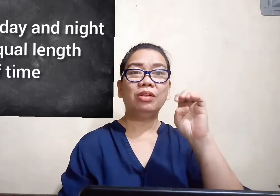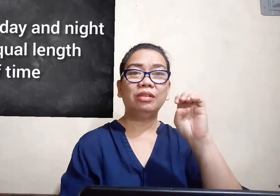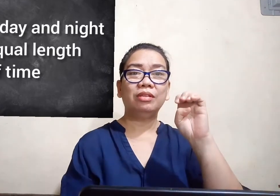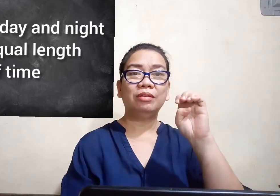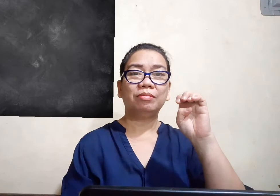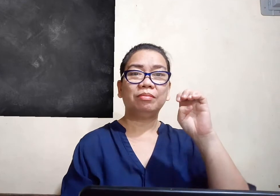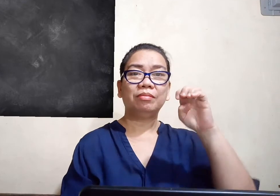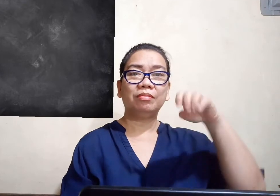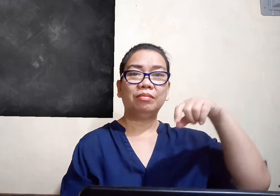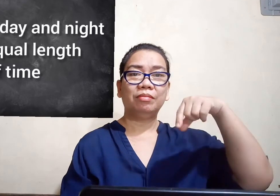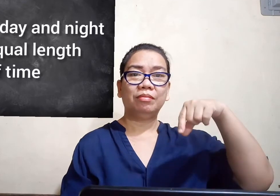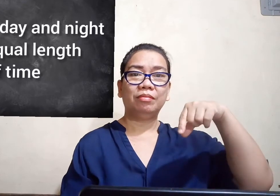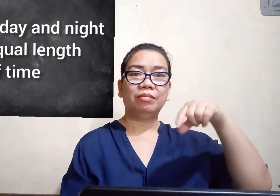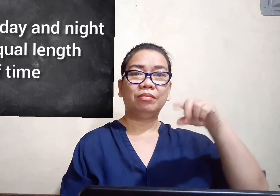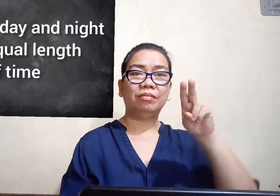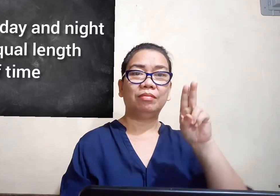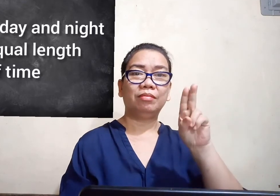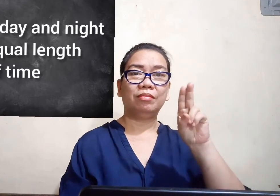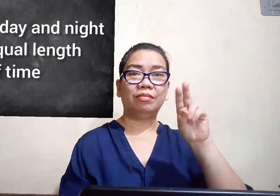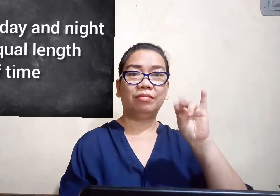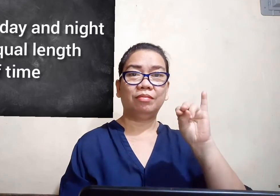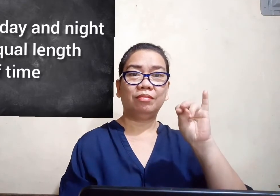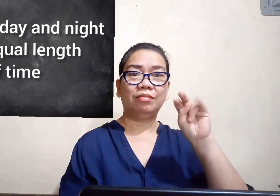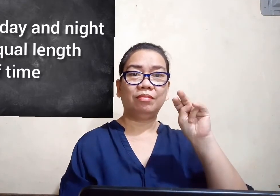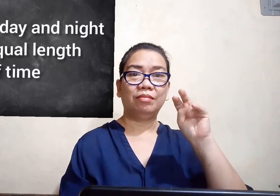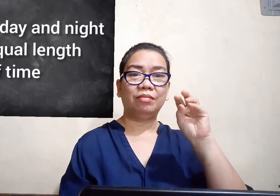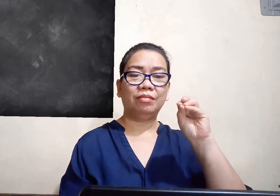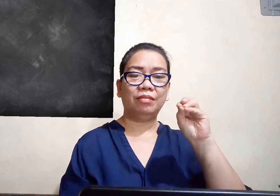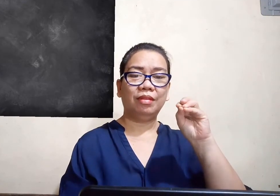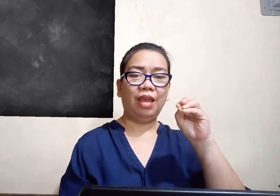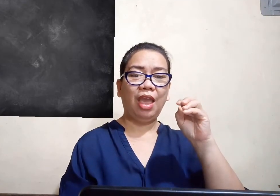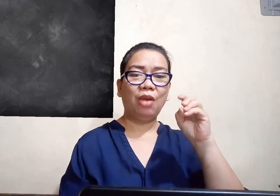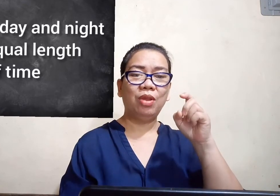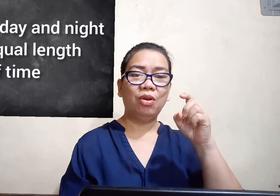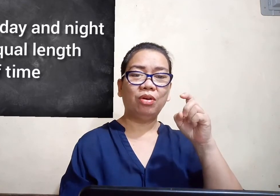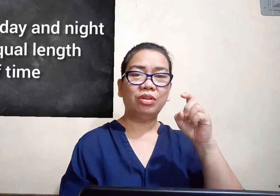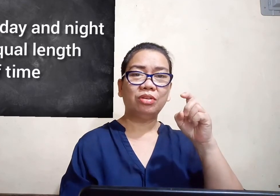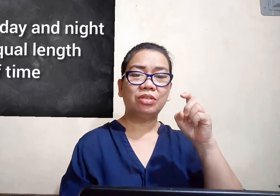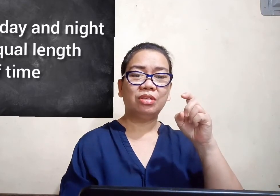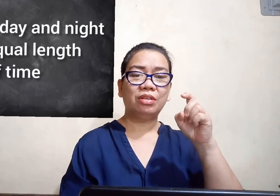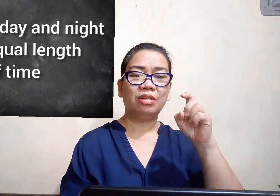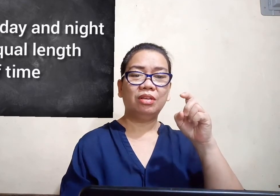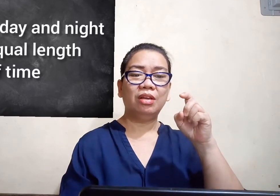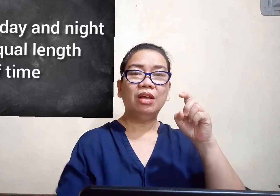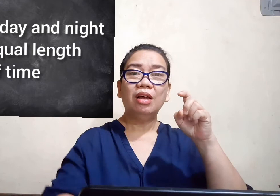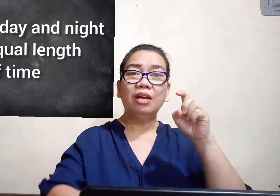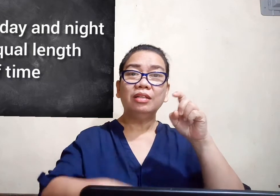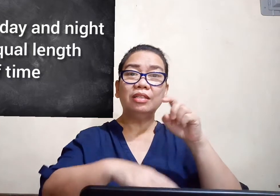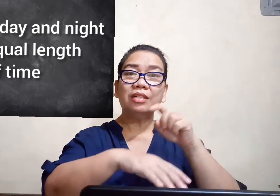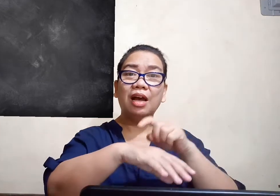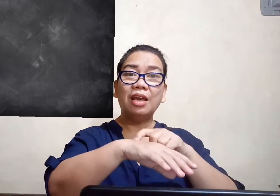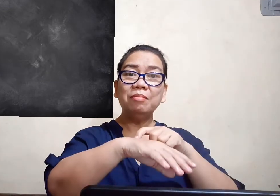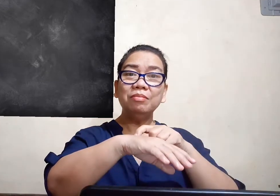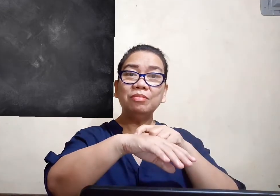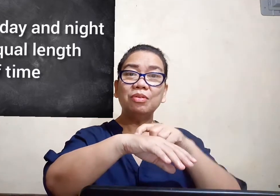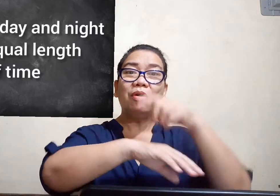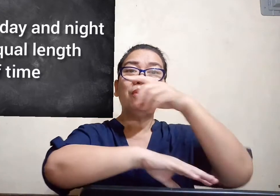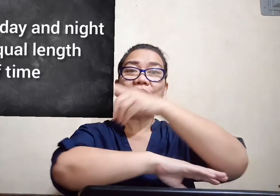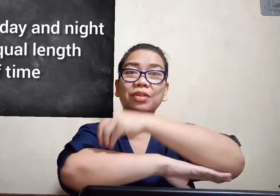equinox the time of the